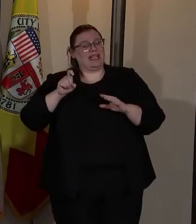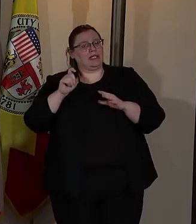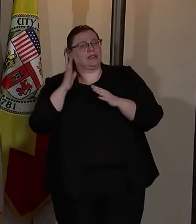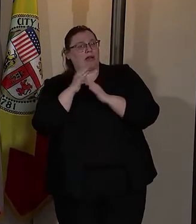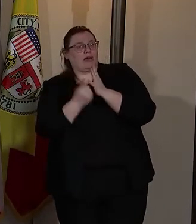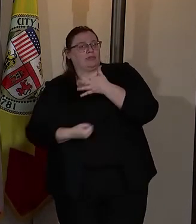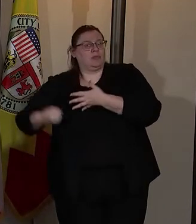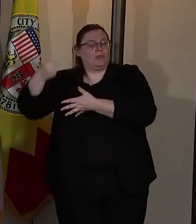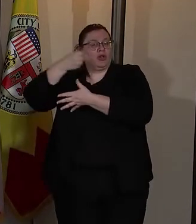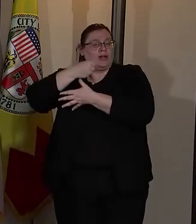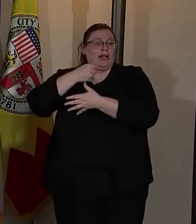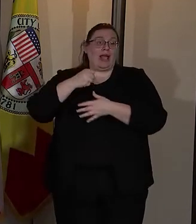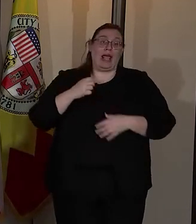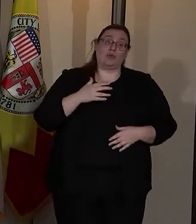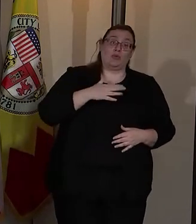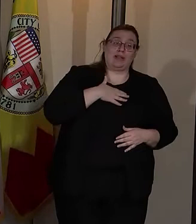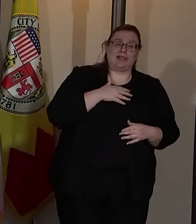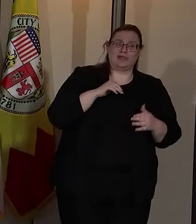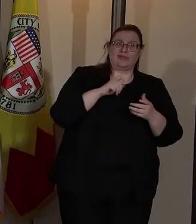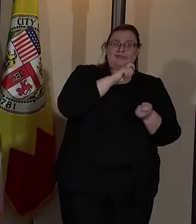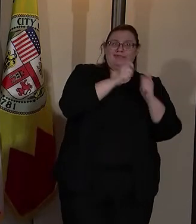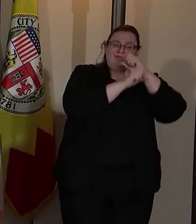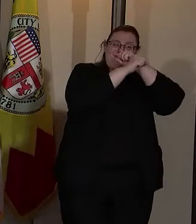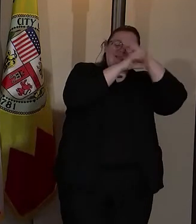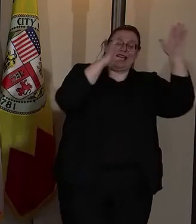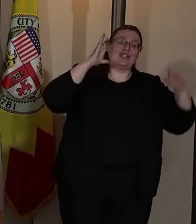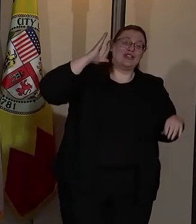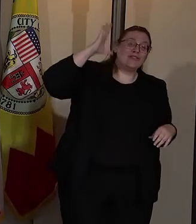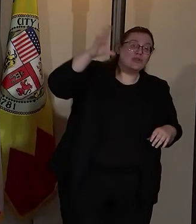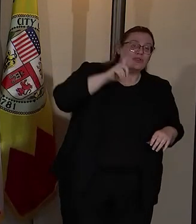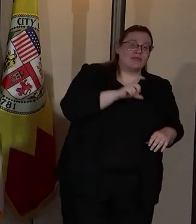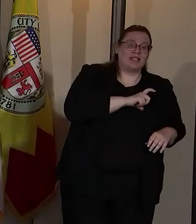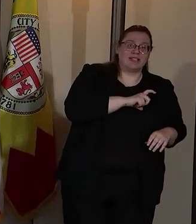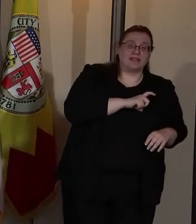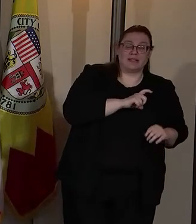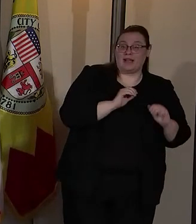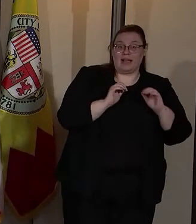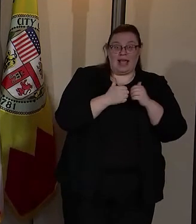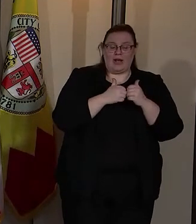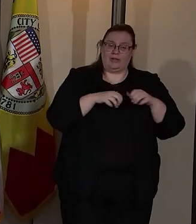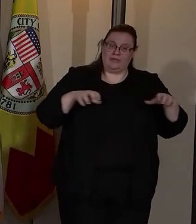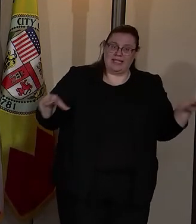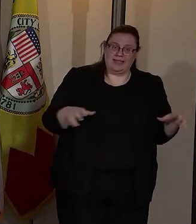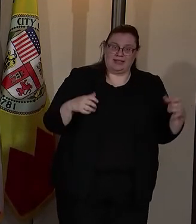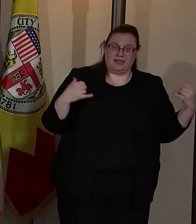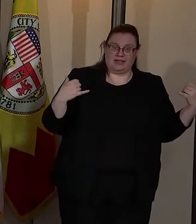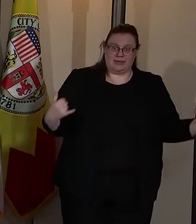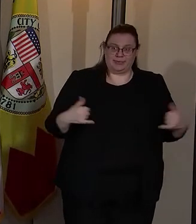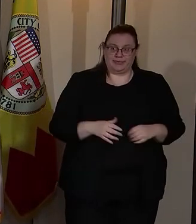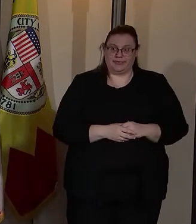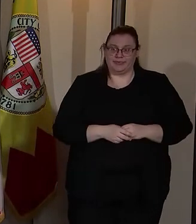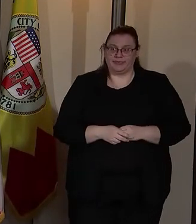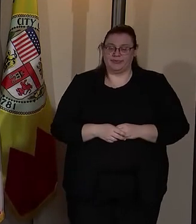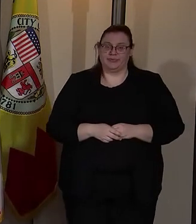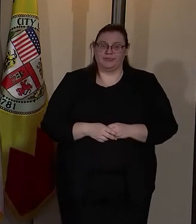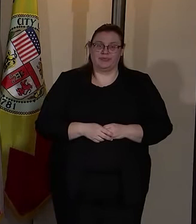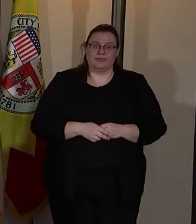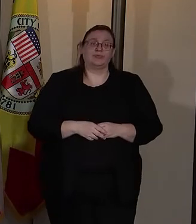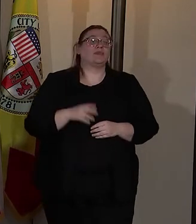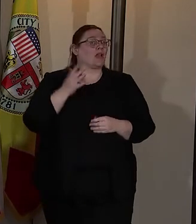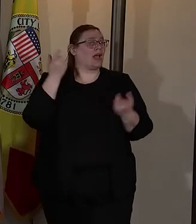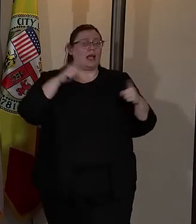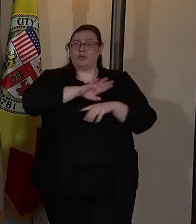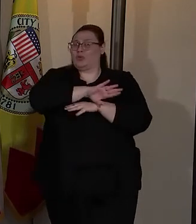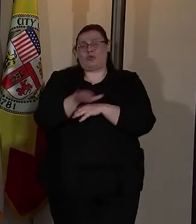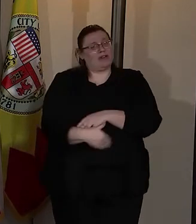and our willingness to reimagine the future policing by taking action now. We know it's going to take time.